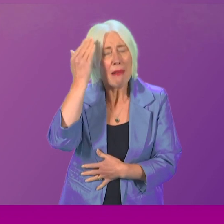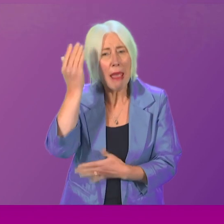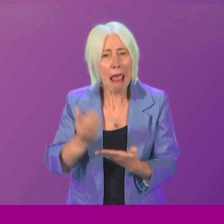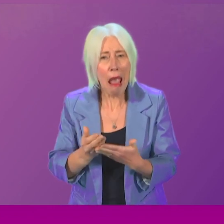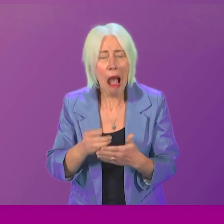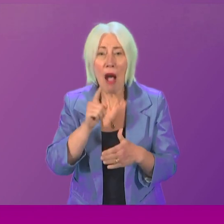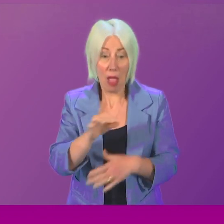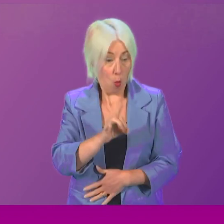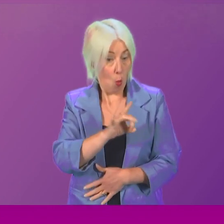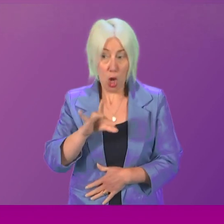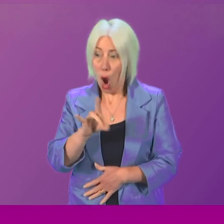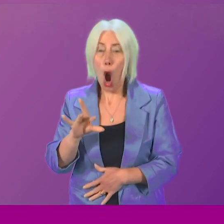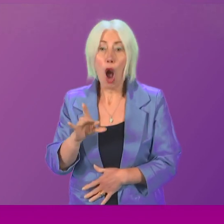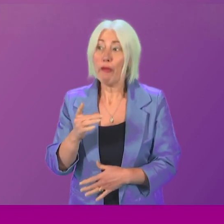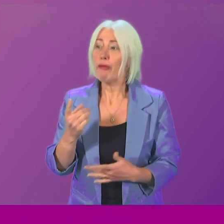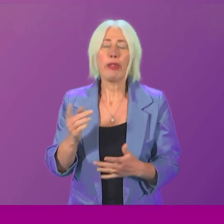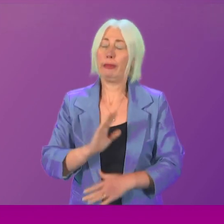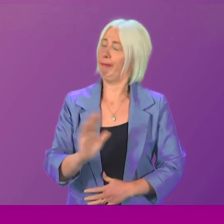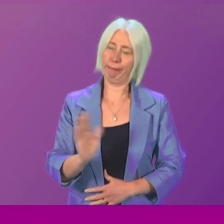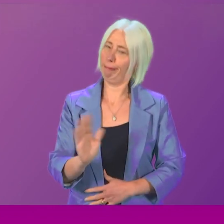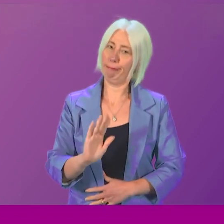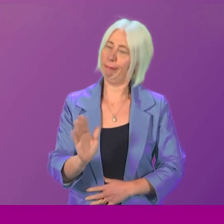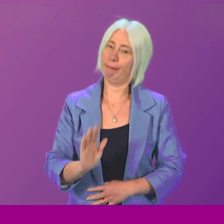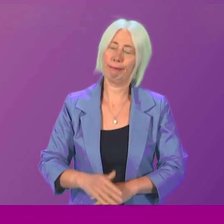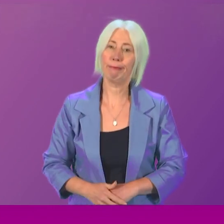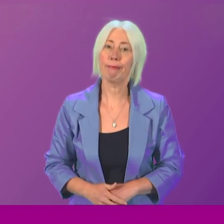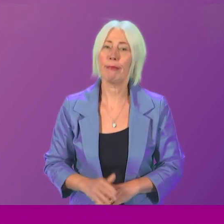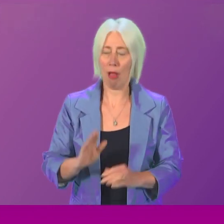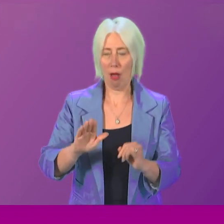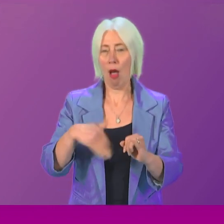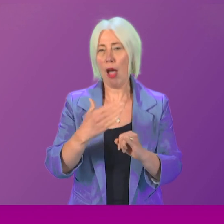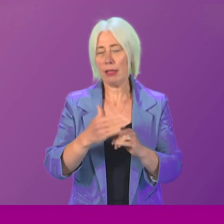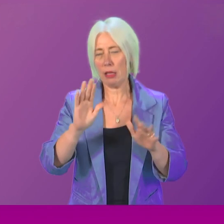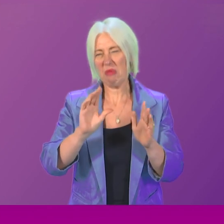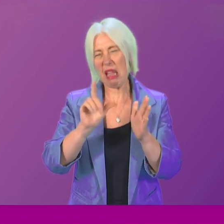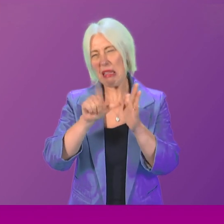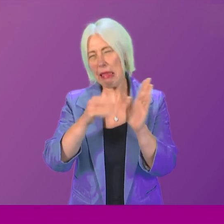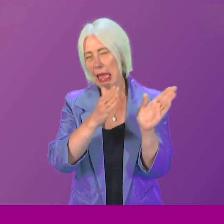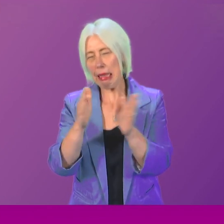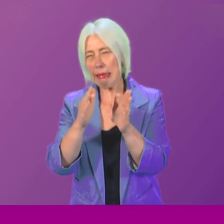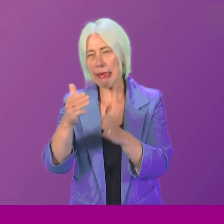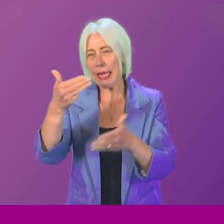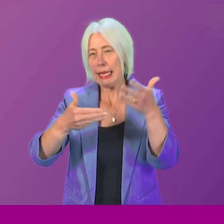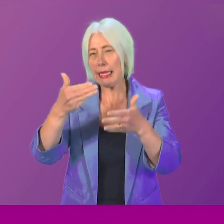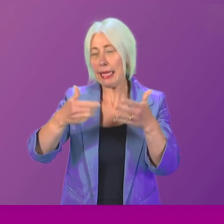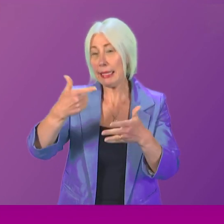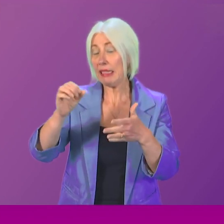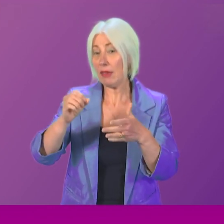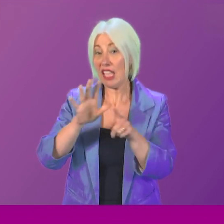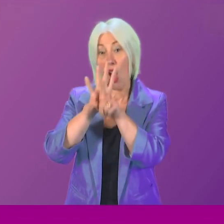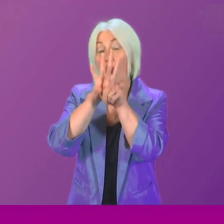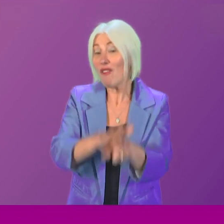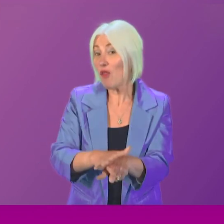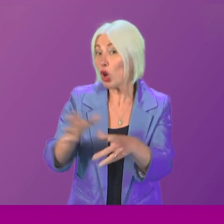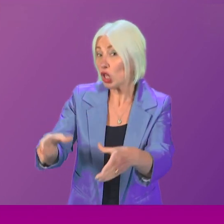isolated cases. Far from it. Until the late 1970s, forced adoption was a relatively